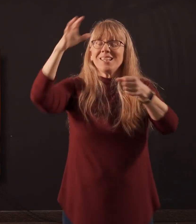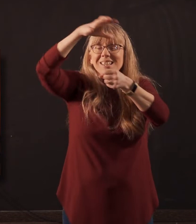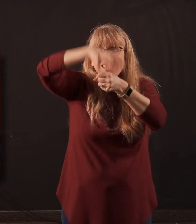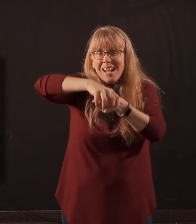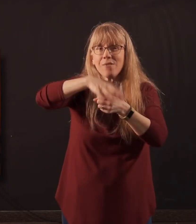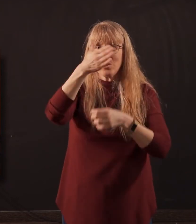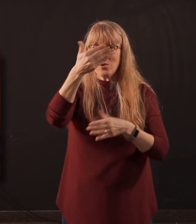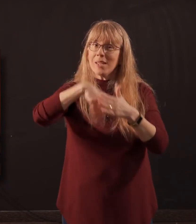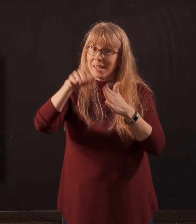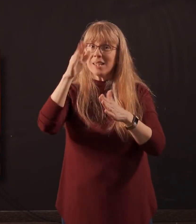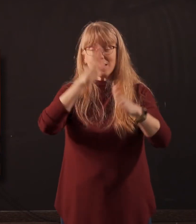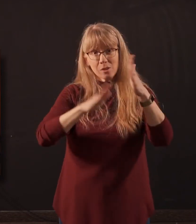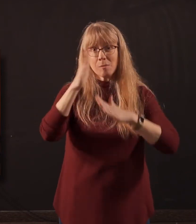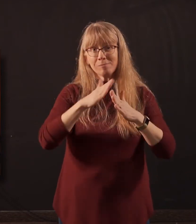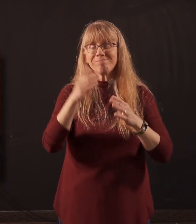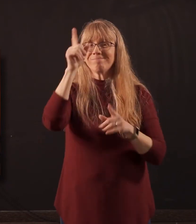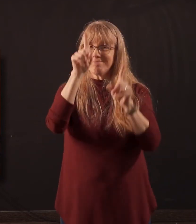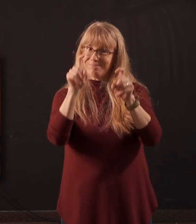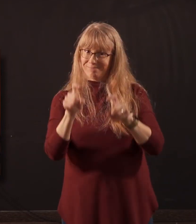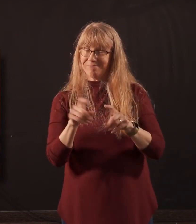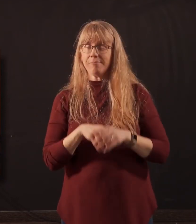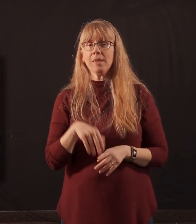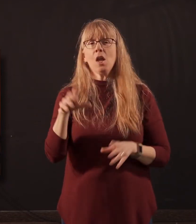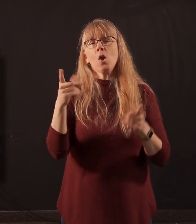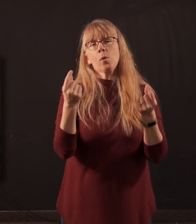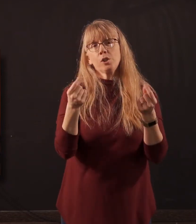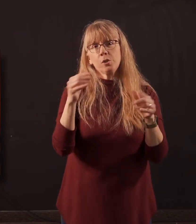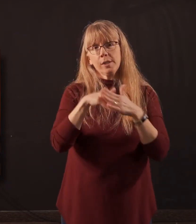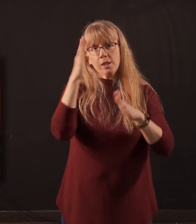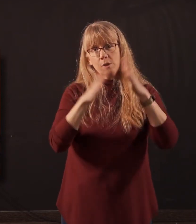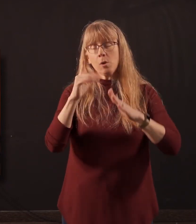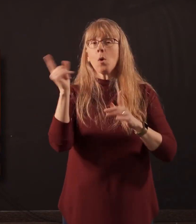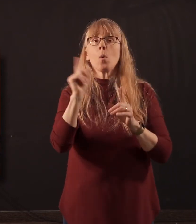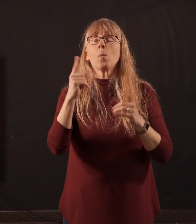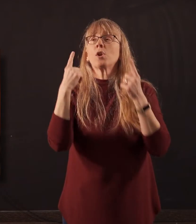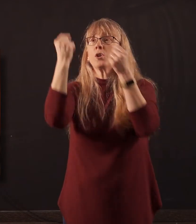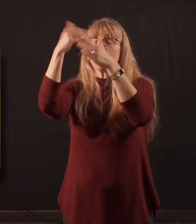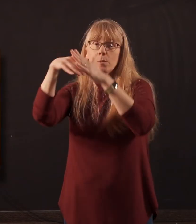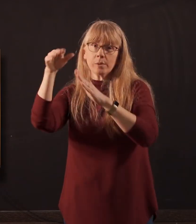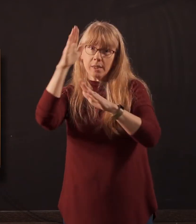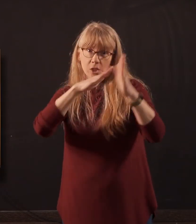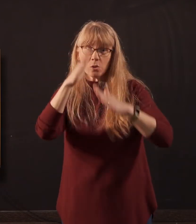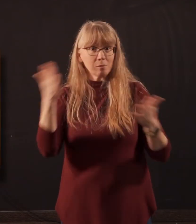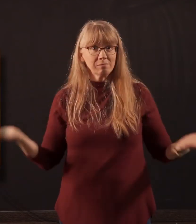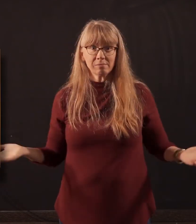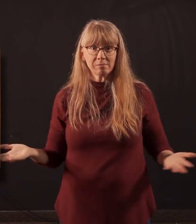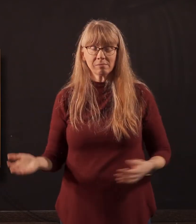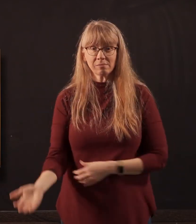in the storm. So let me ask you this, though. What do you do in the storm? Where do you go in the storm? I don't know about